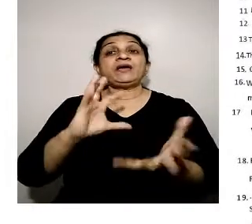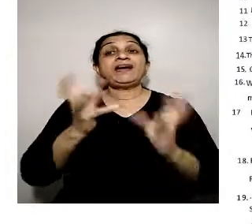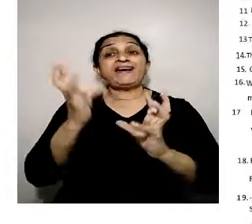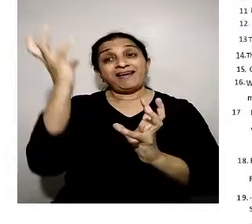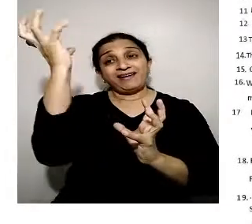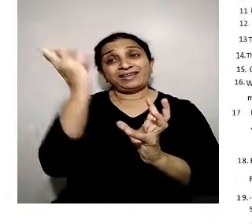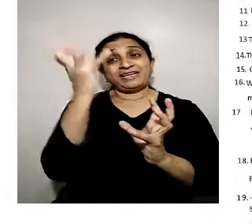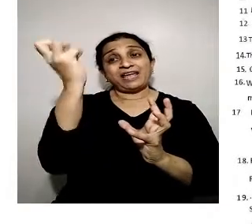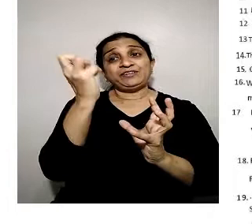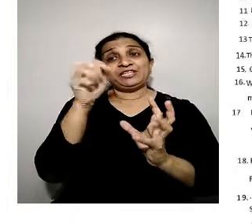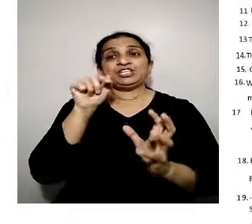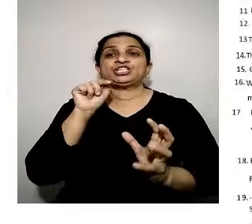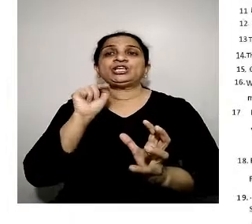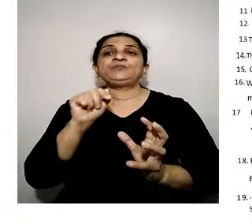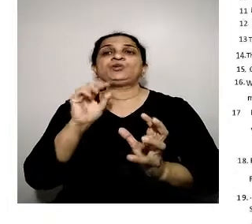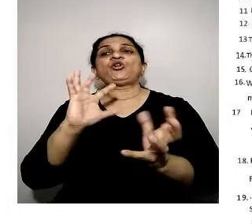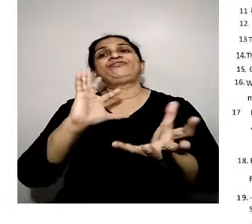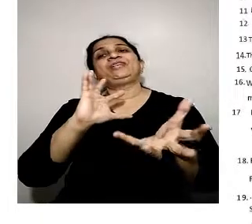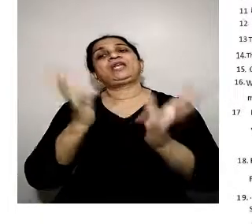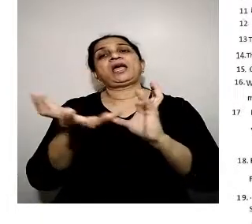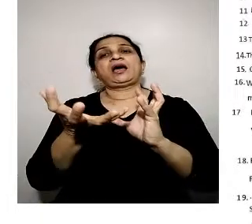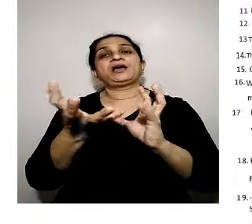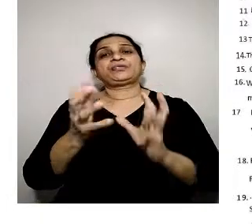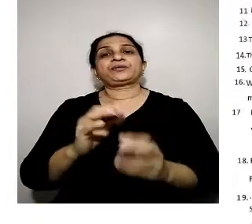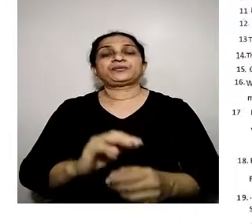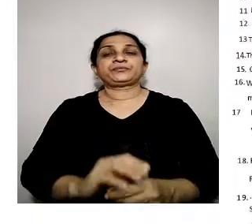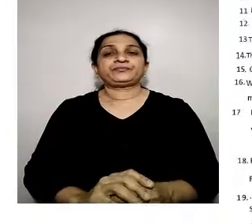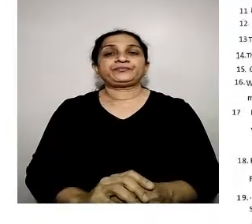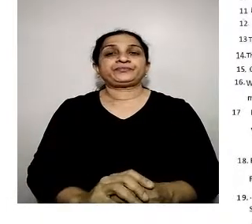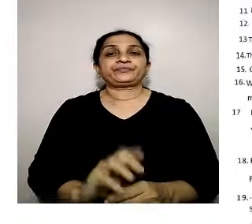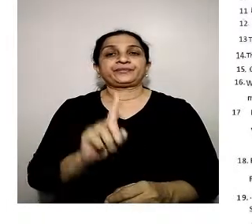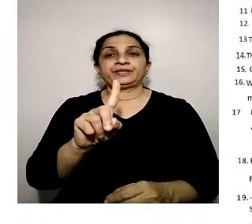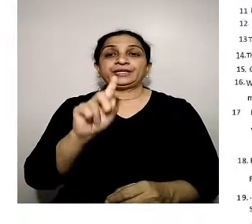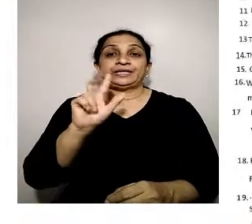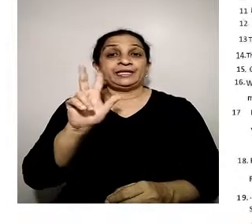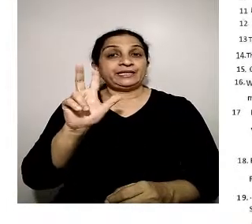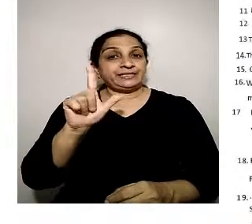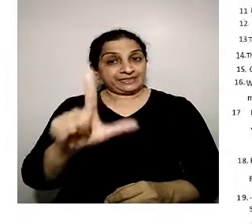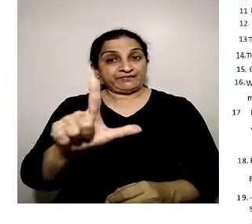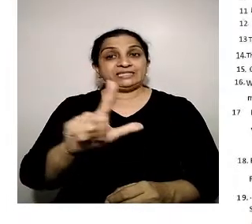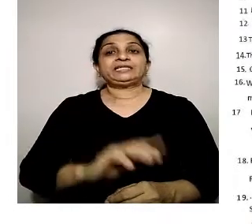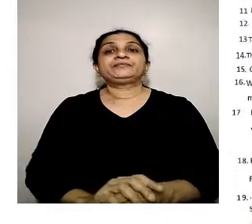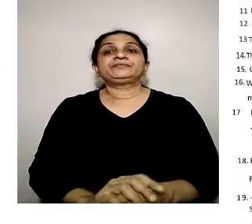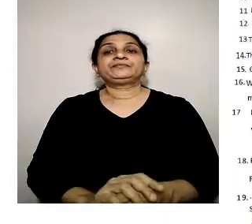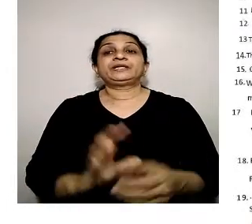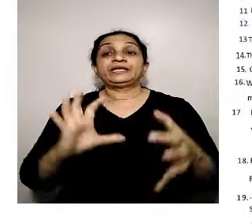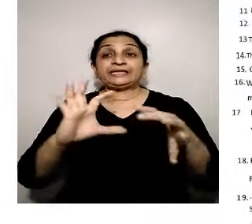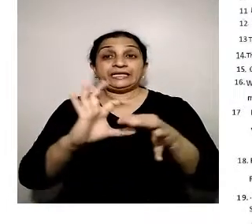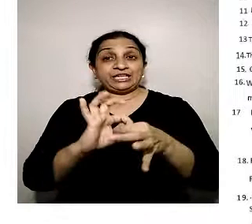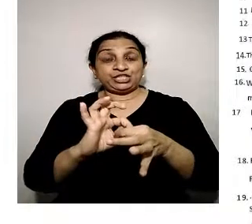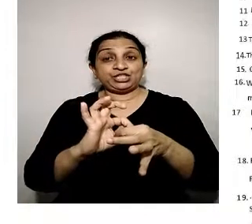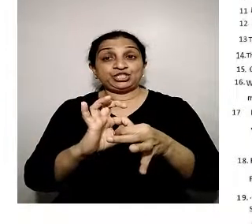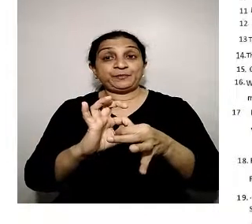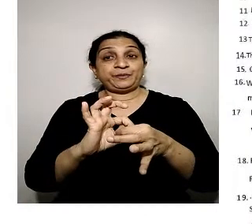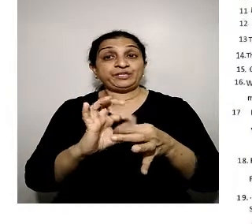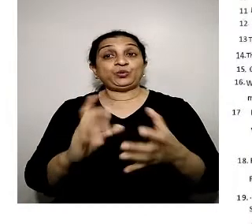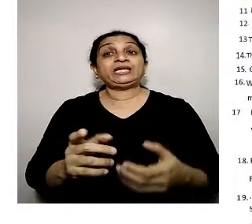escape gravitational pull of the earth. Seventeen. The